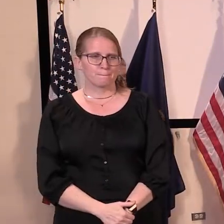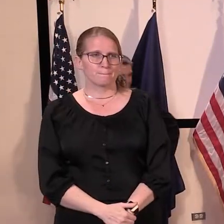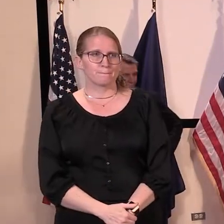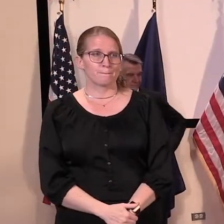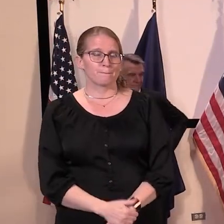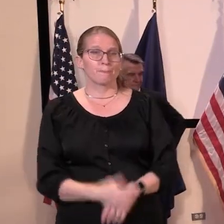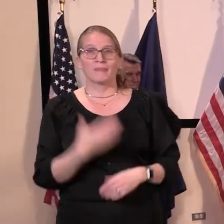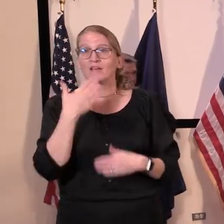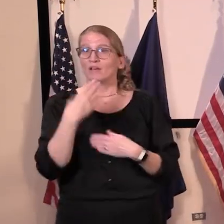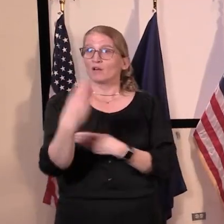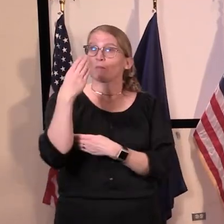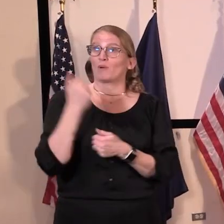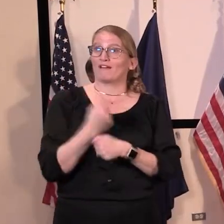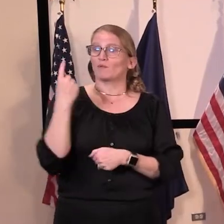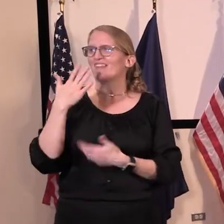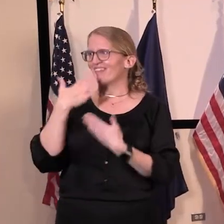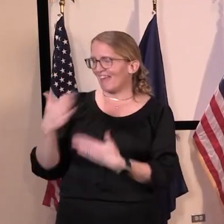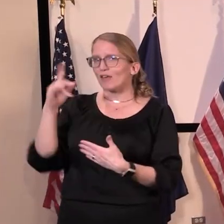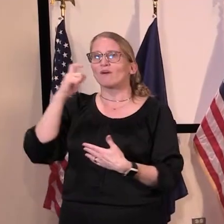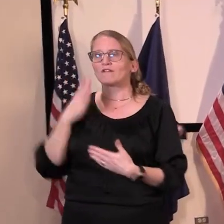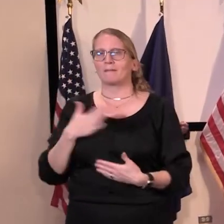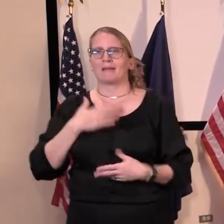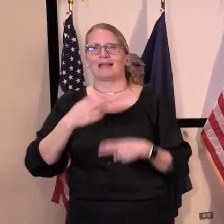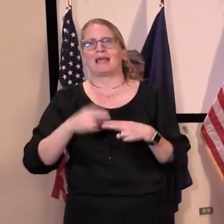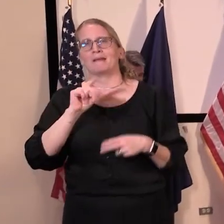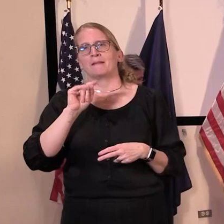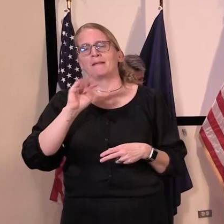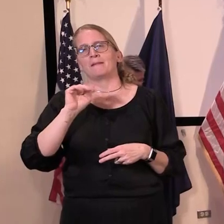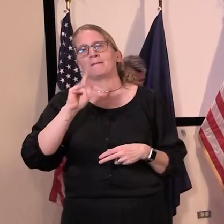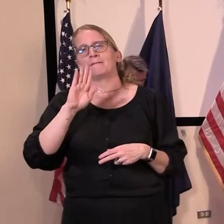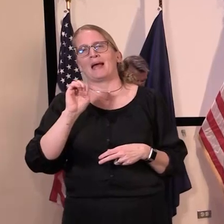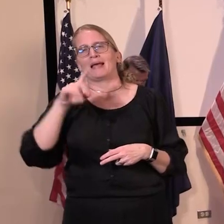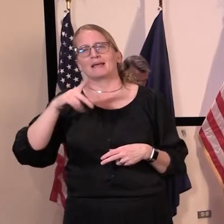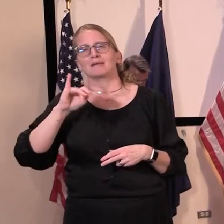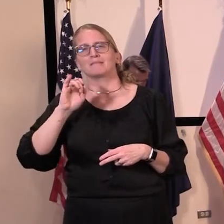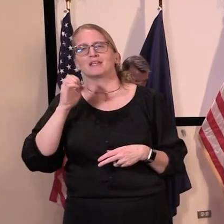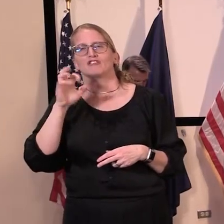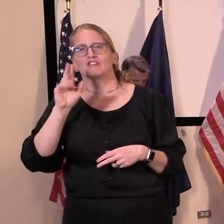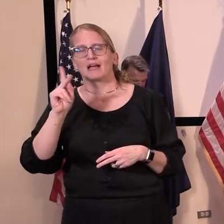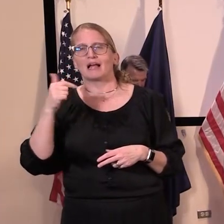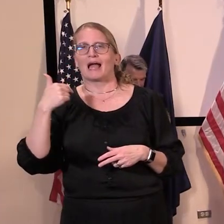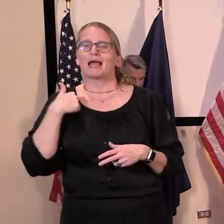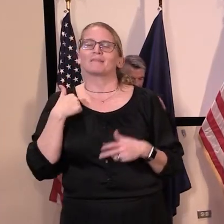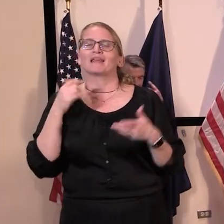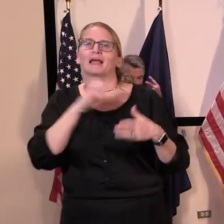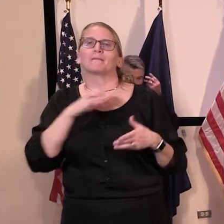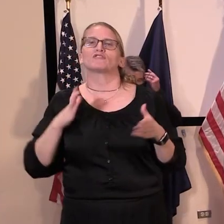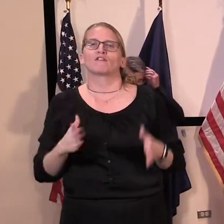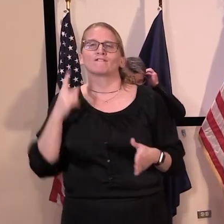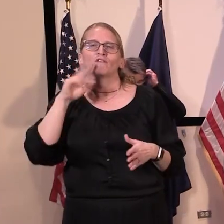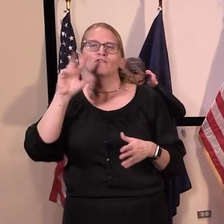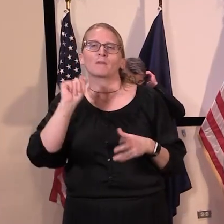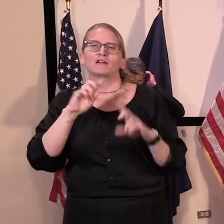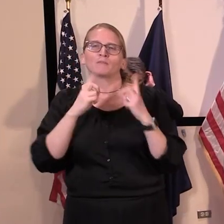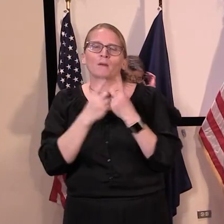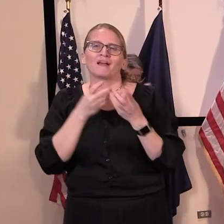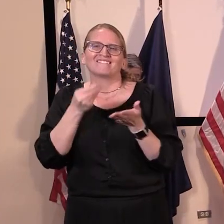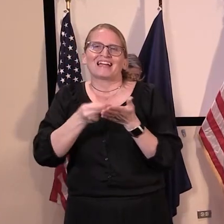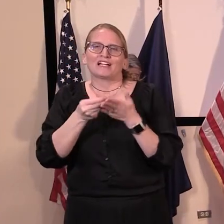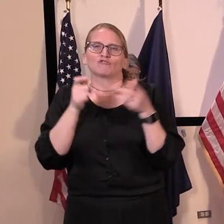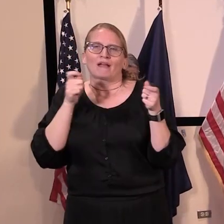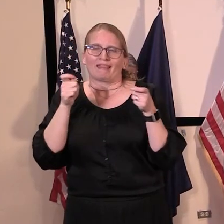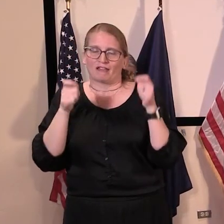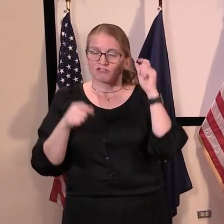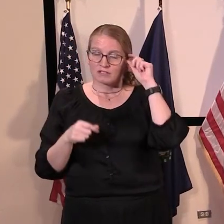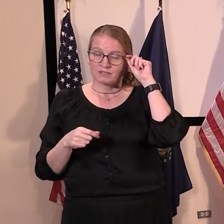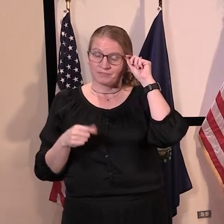Good morning, everyone, and thank you, Governor. My name is Mike Pichek. I serve as the Commissioner of the Vermont Department of Financial Regulation, and I